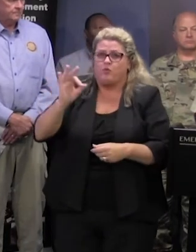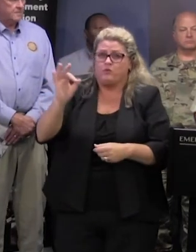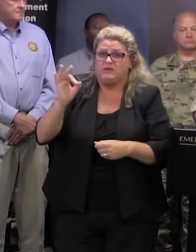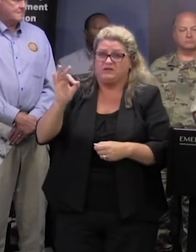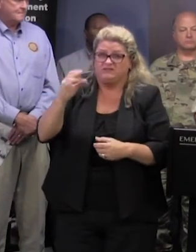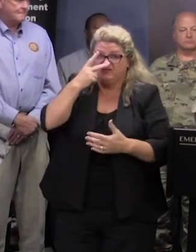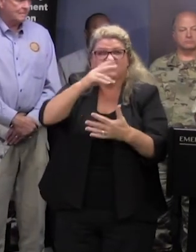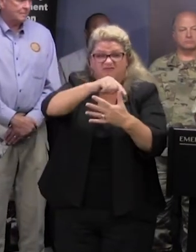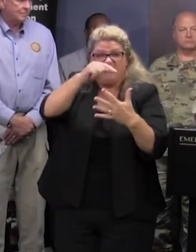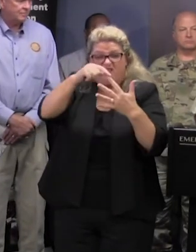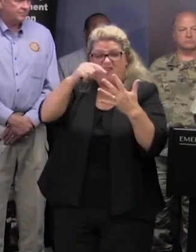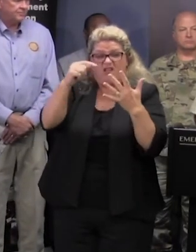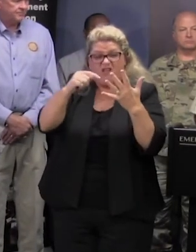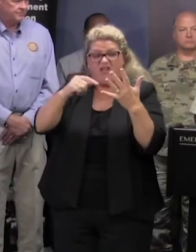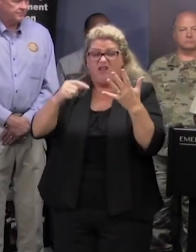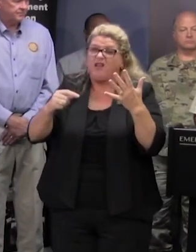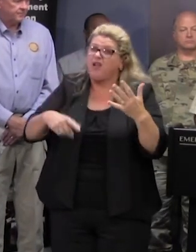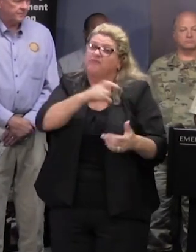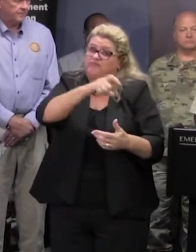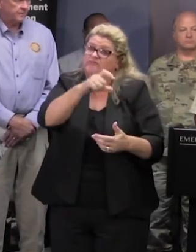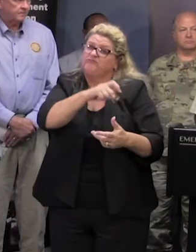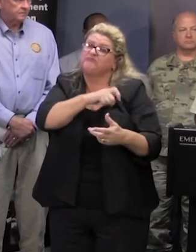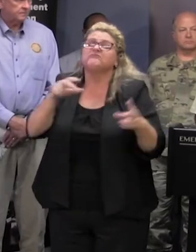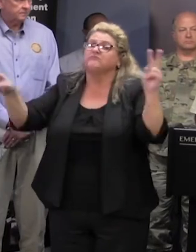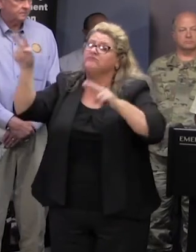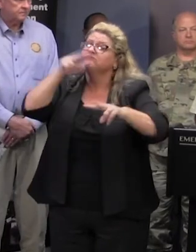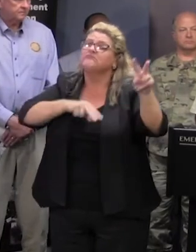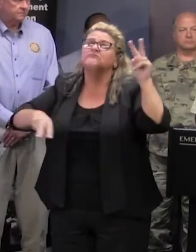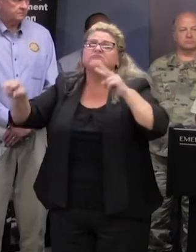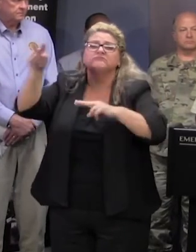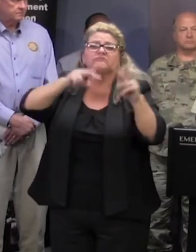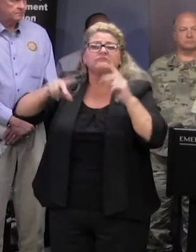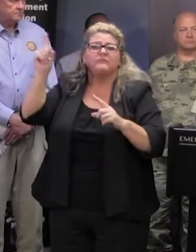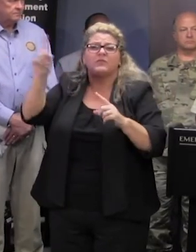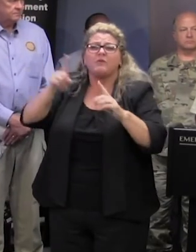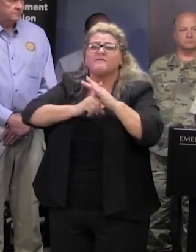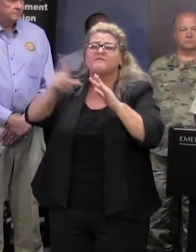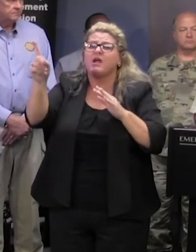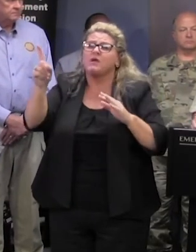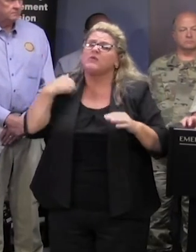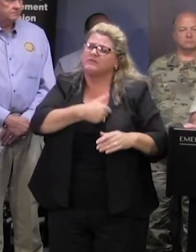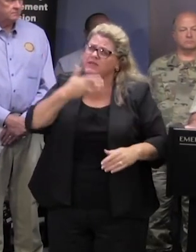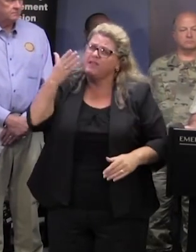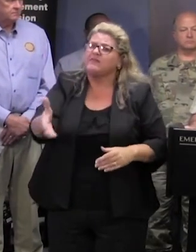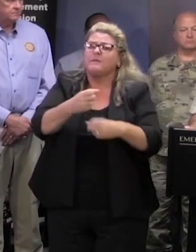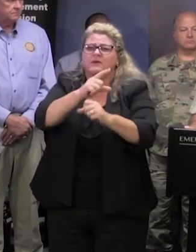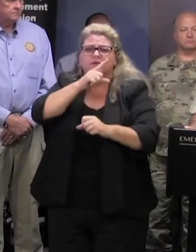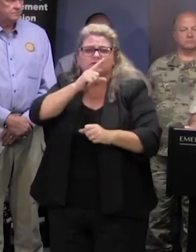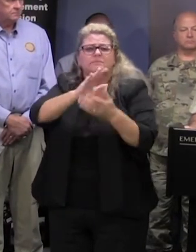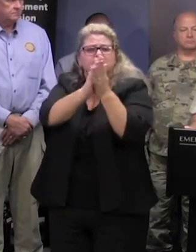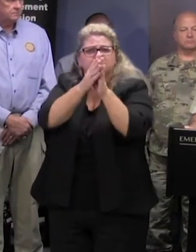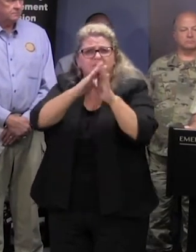see from these numbers law enforcement is out in force in these areas that have been evacuated we are there to keep the peace